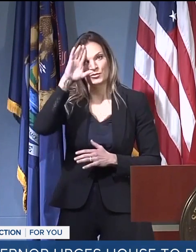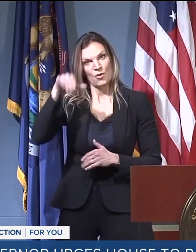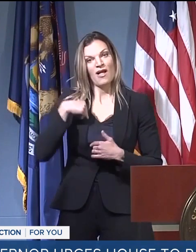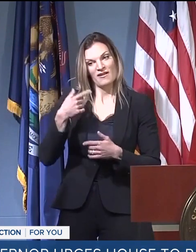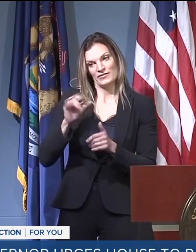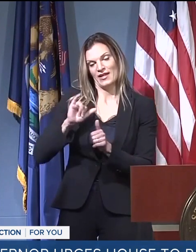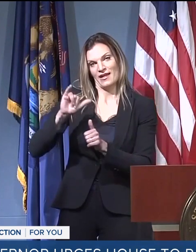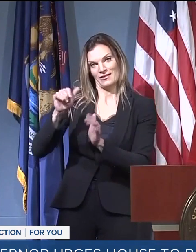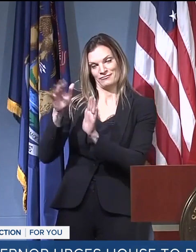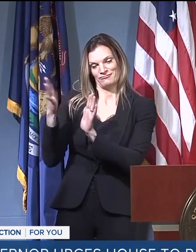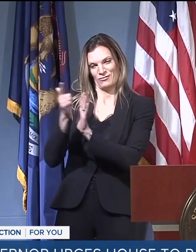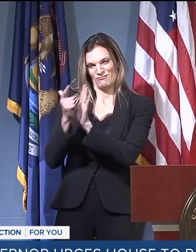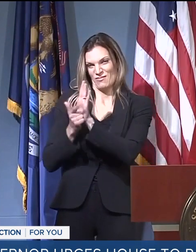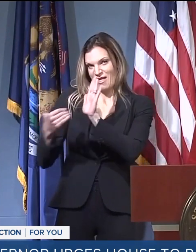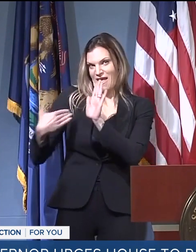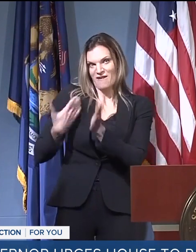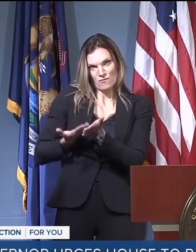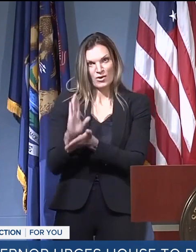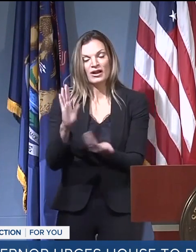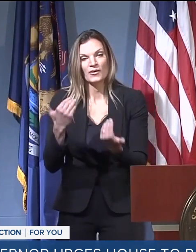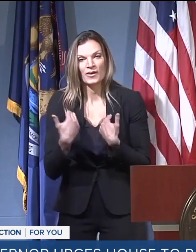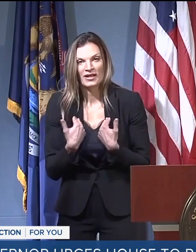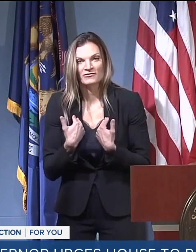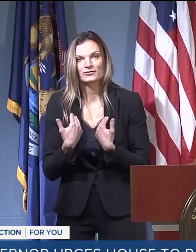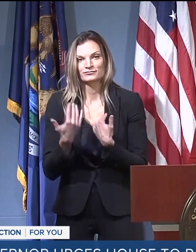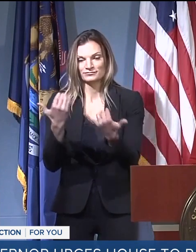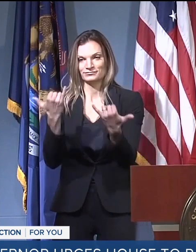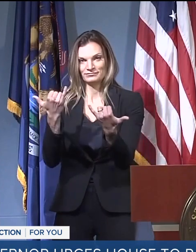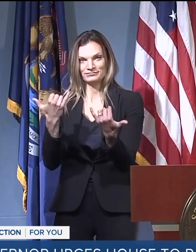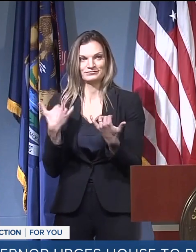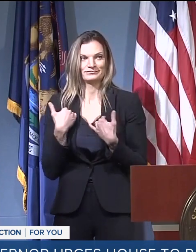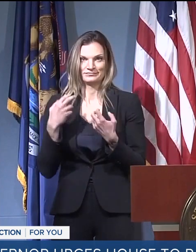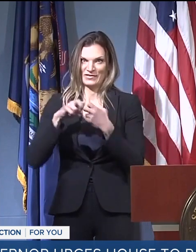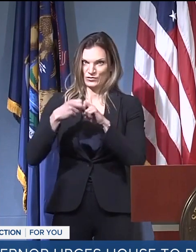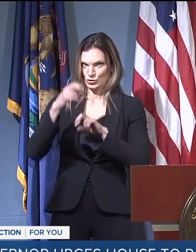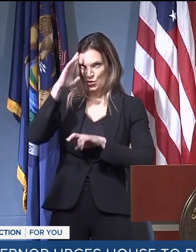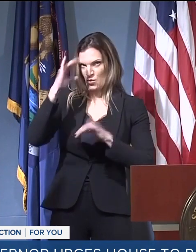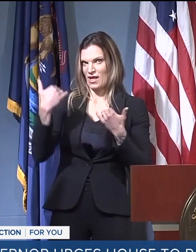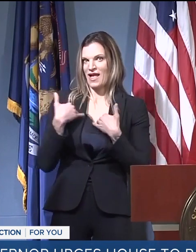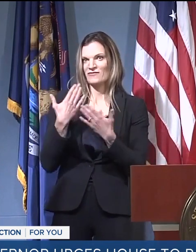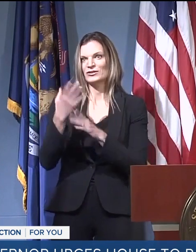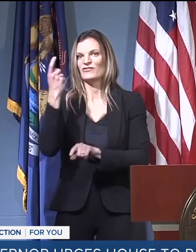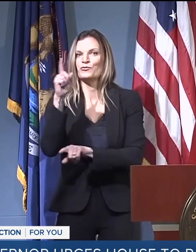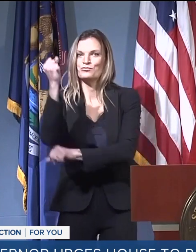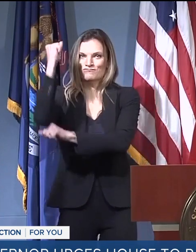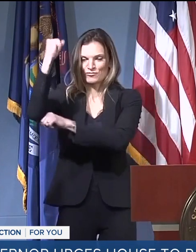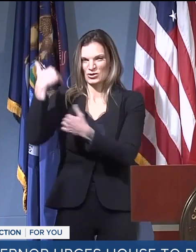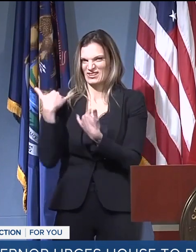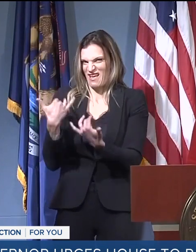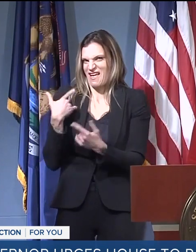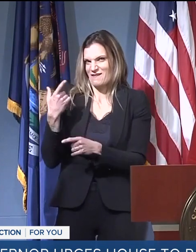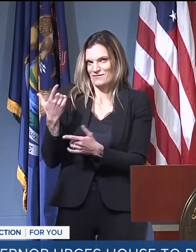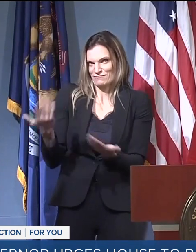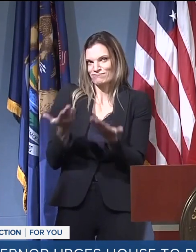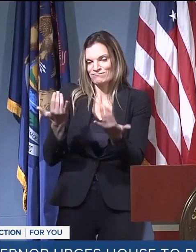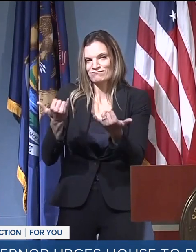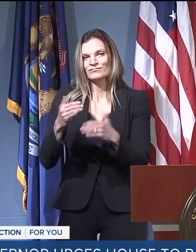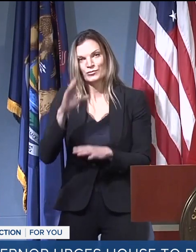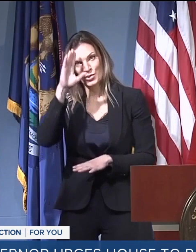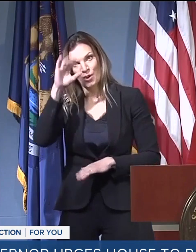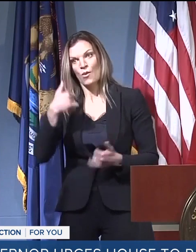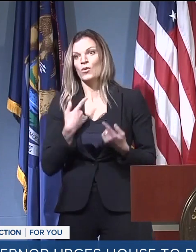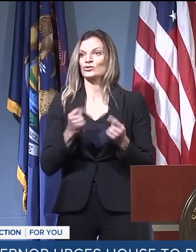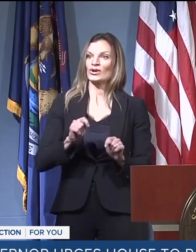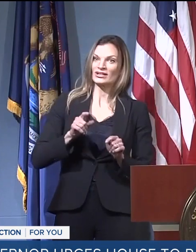rights here that are at issue. We also know that the practicalities of going in and